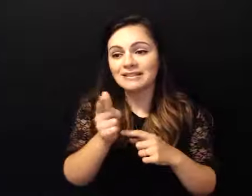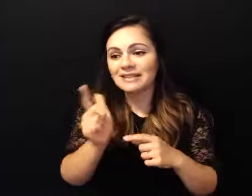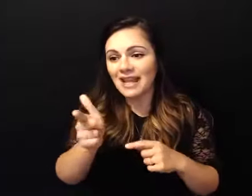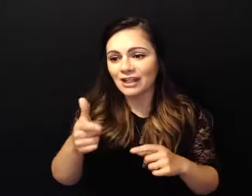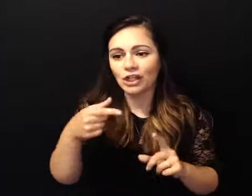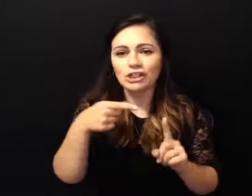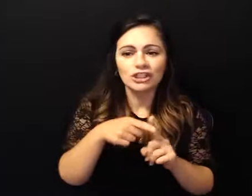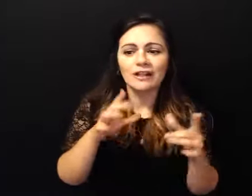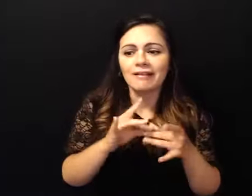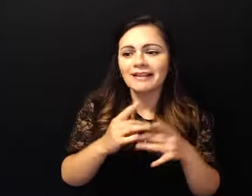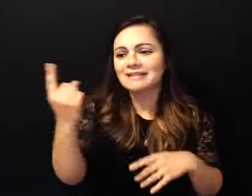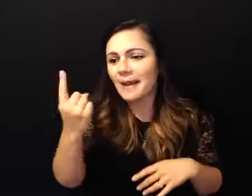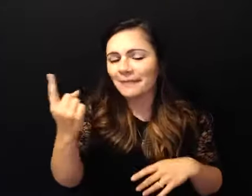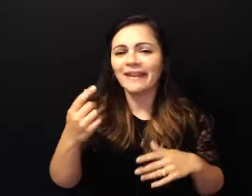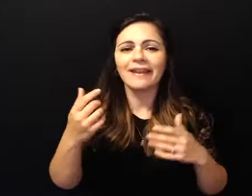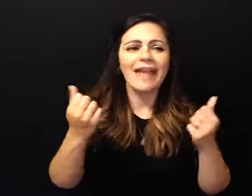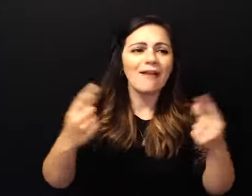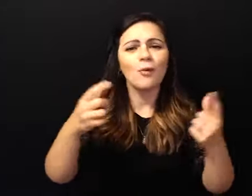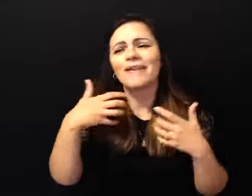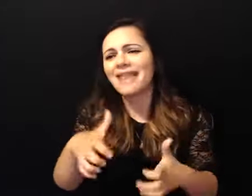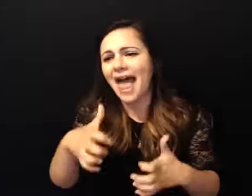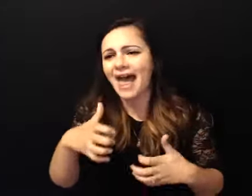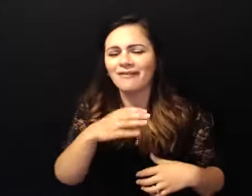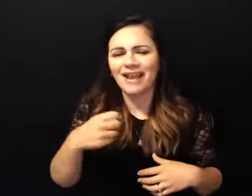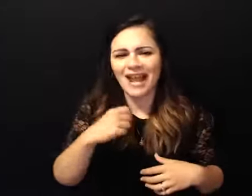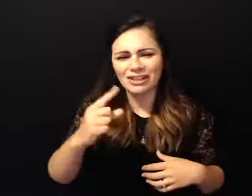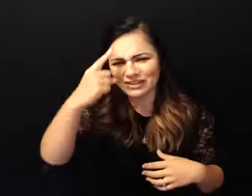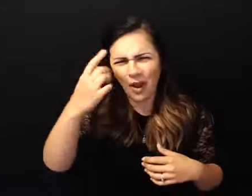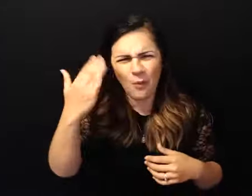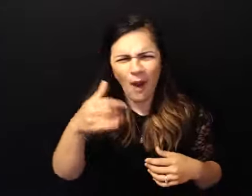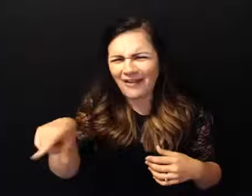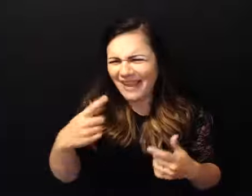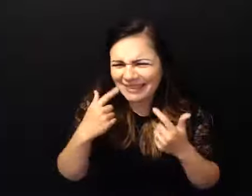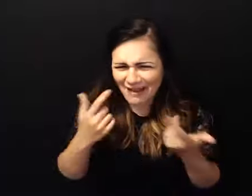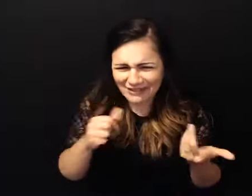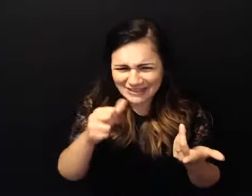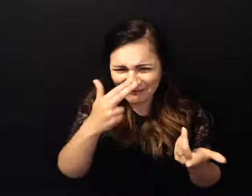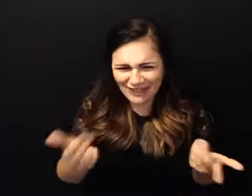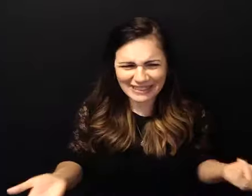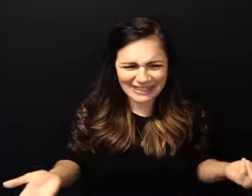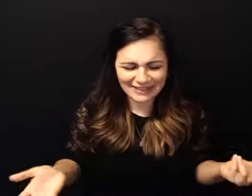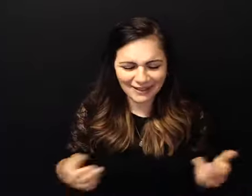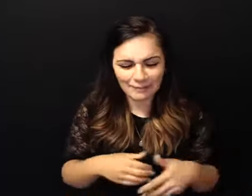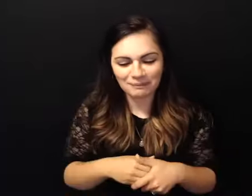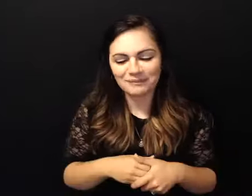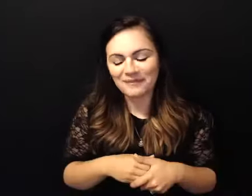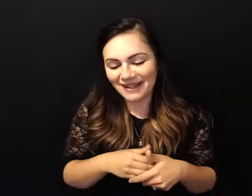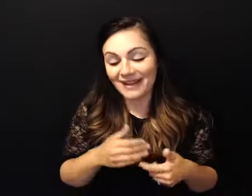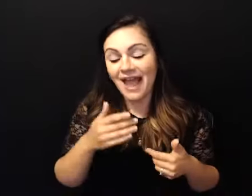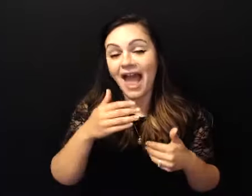you know everybody would laugh and i would just think that's just not that's not funny uh and so after that meeting what happened next